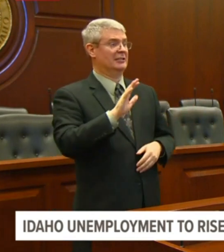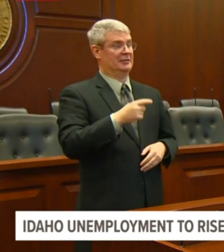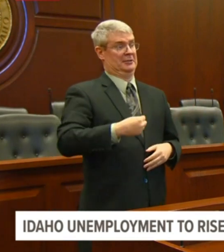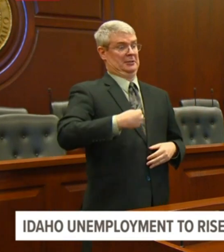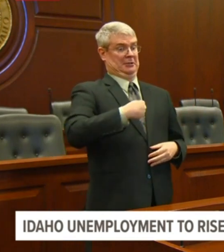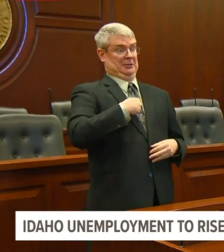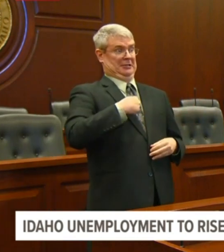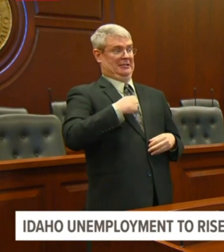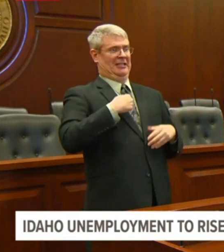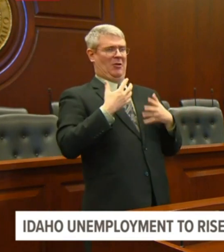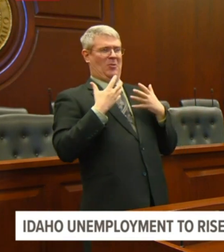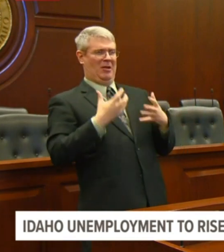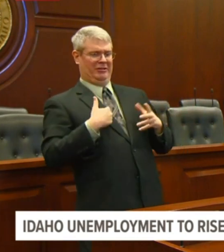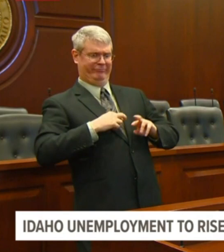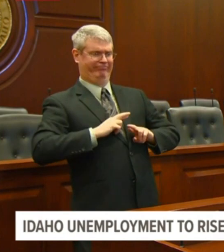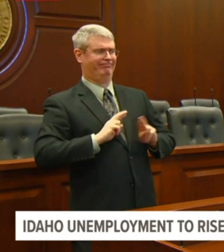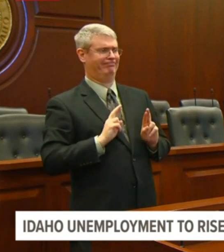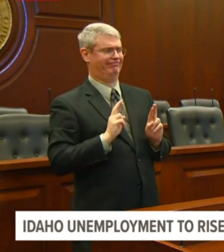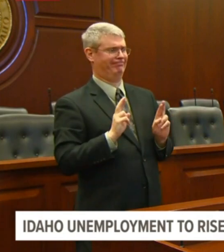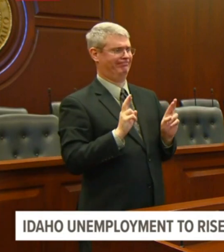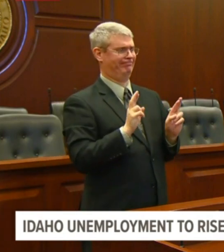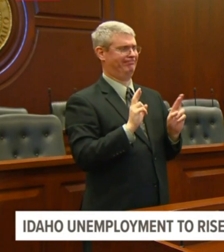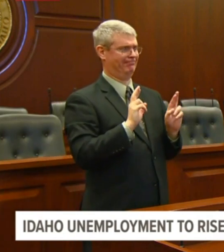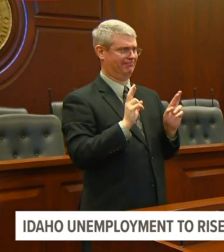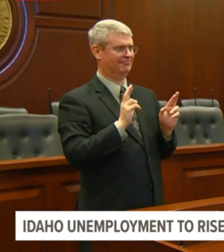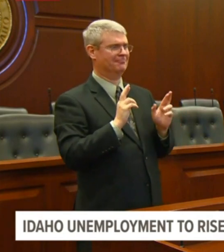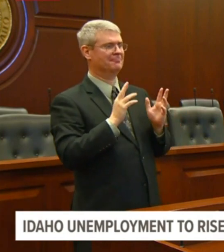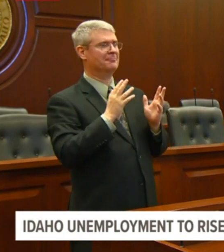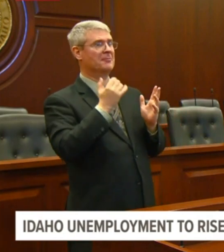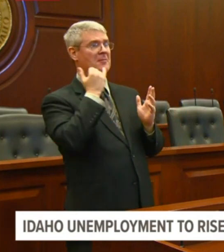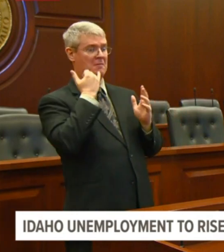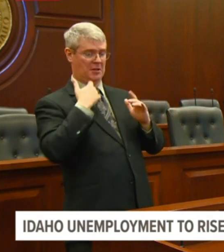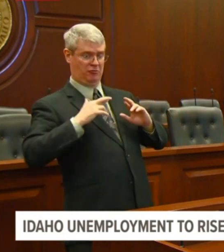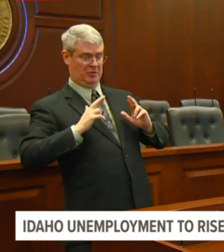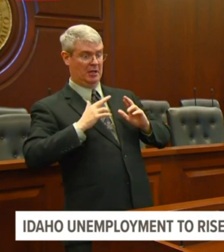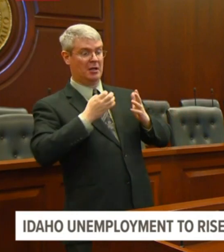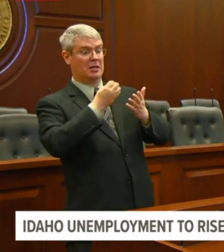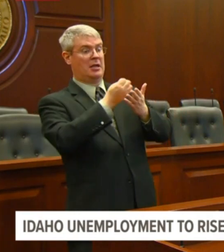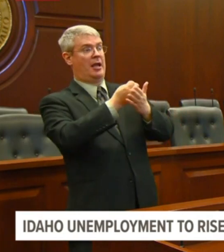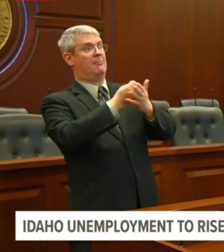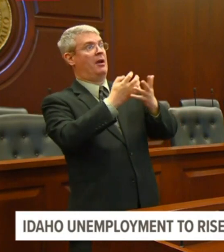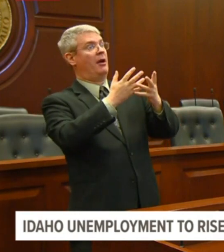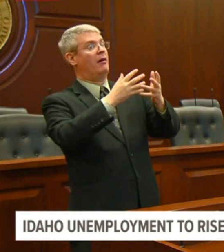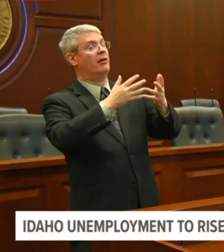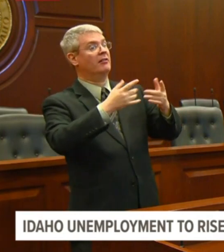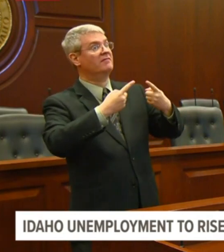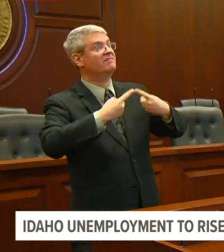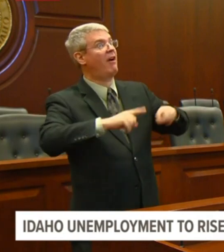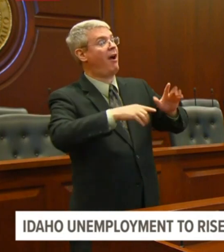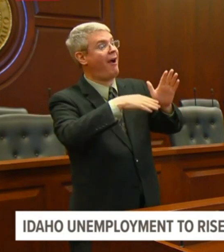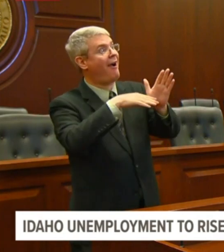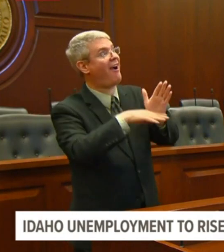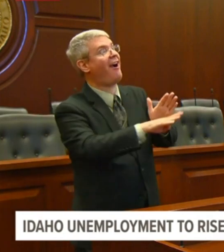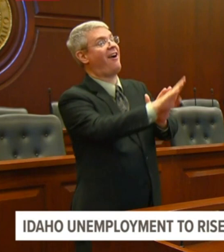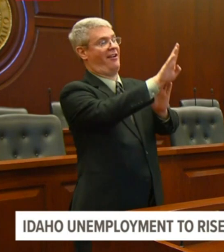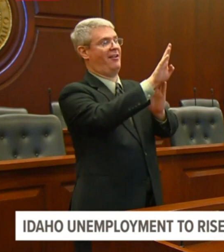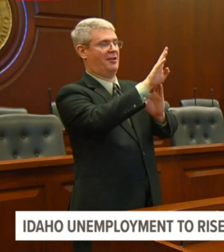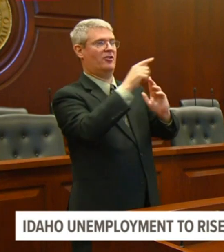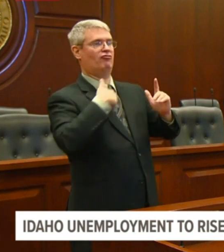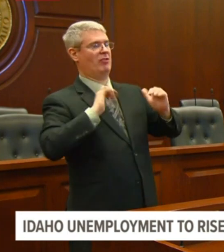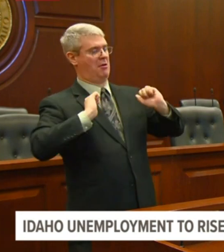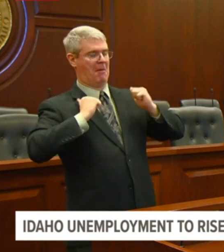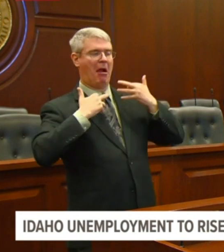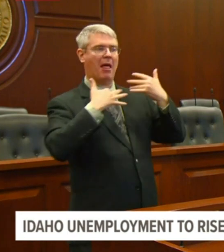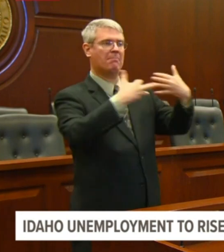turns back that we can flip the switch and, and start to grow. But I, I don't know if any state services are going to be negatively